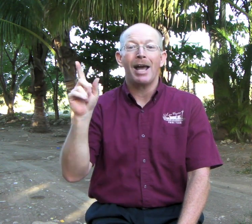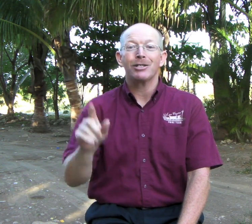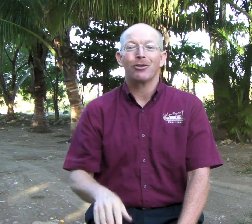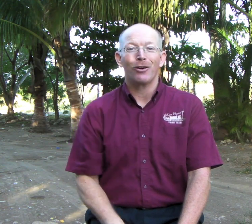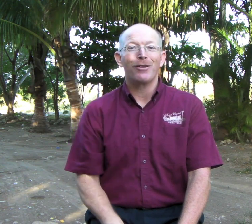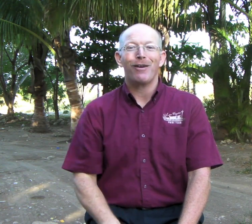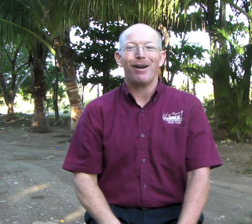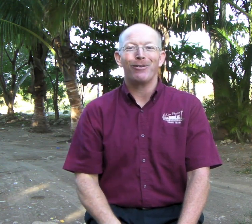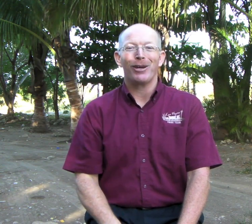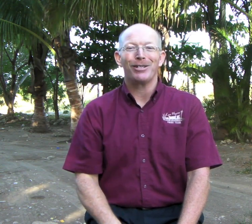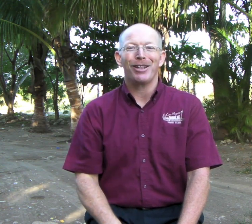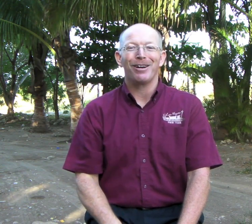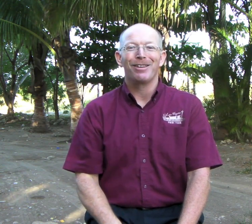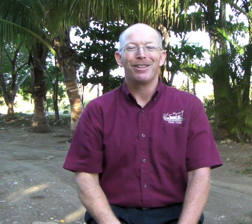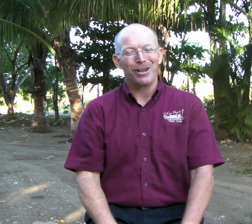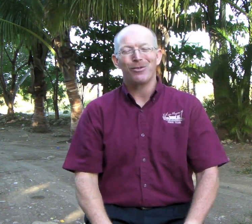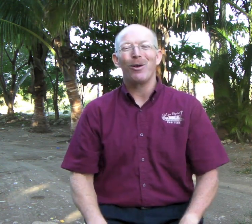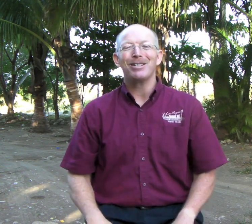35. We'll get you there. Thanks for watching.